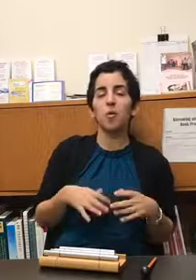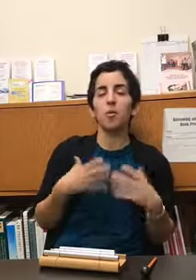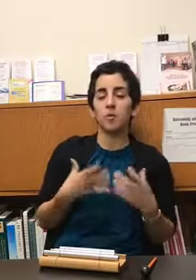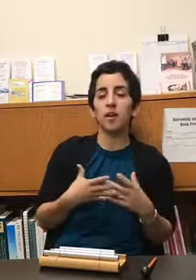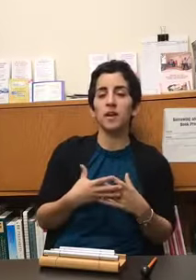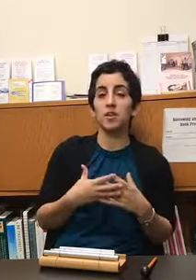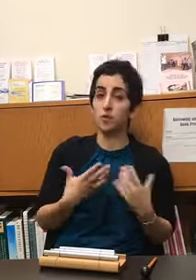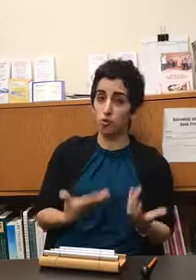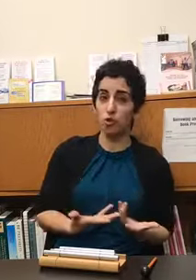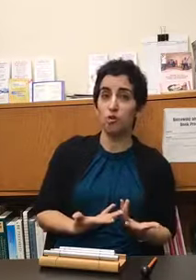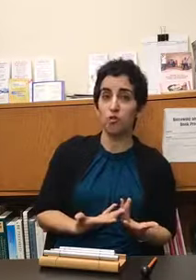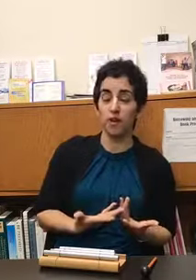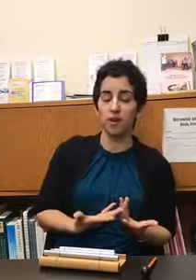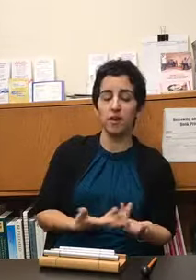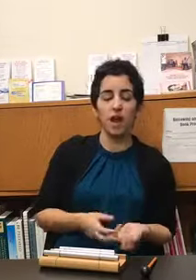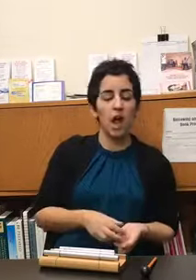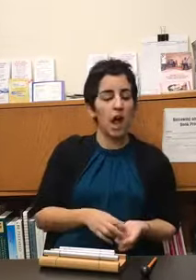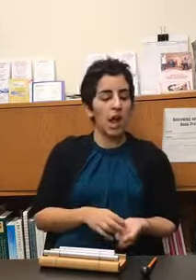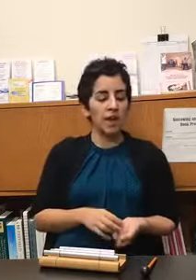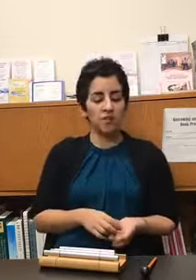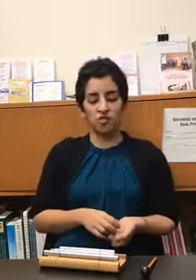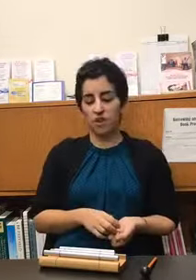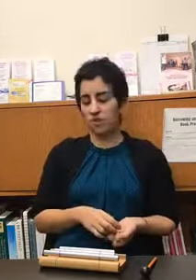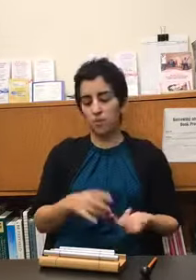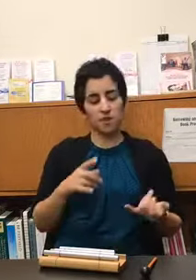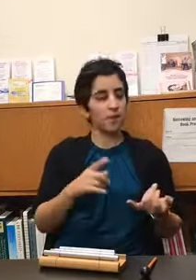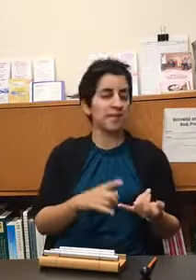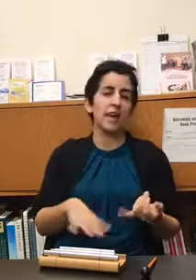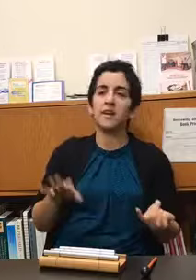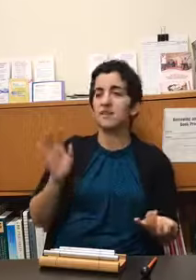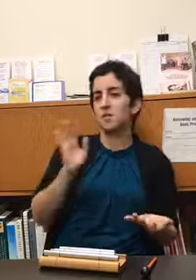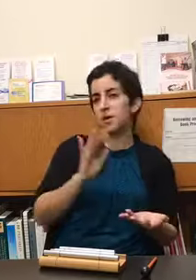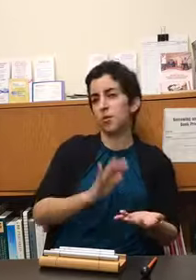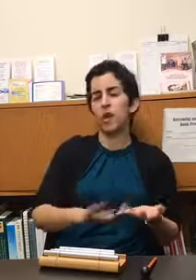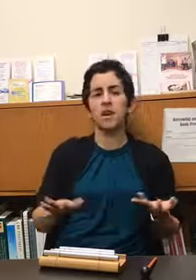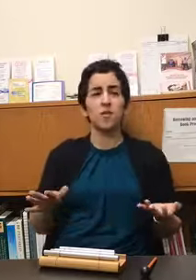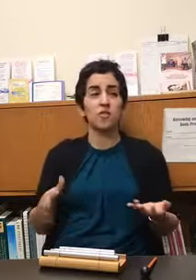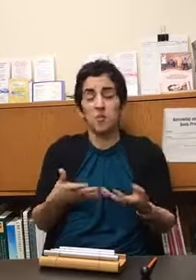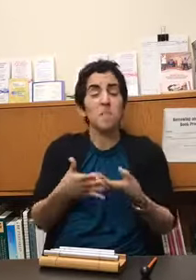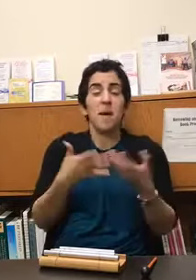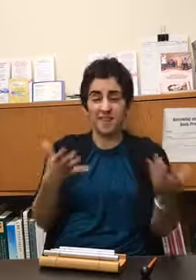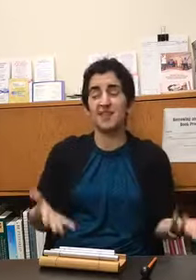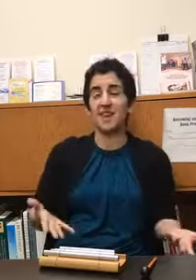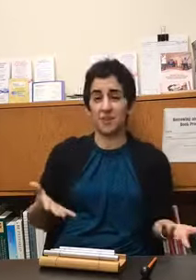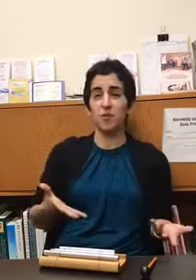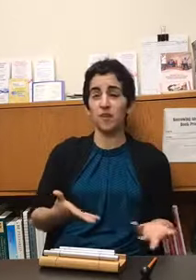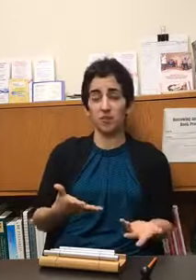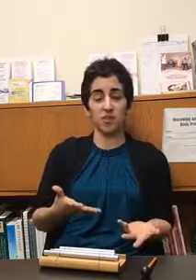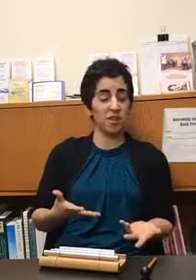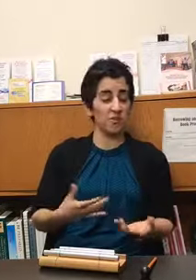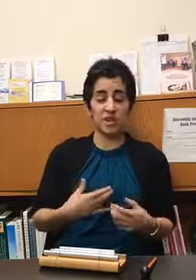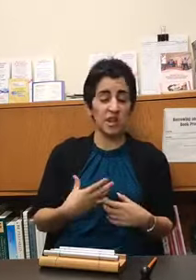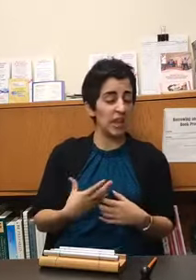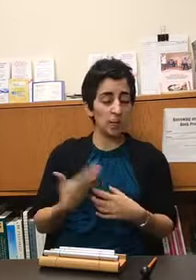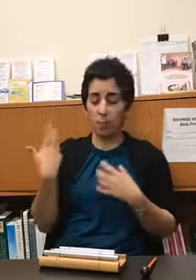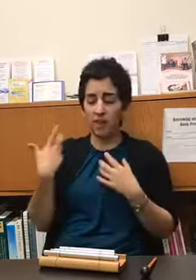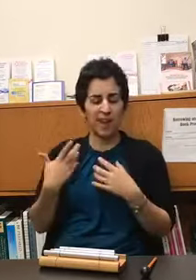what play is for children it's a chance to be spontaneous to be creative to be messy if you've ever you know seen a kid play